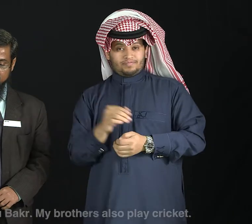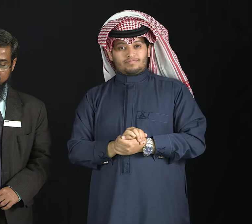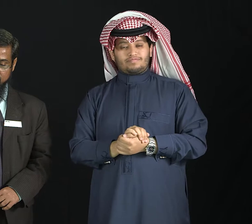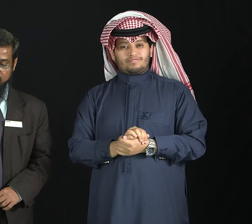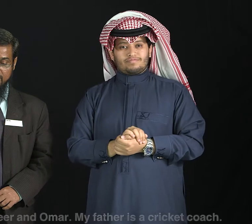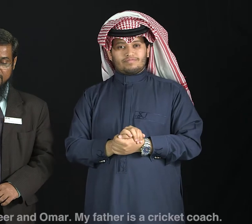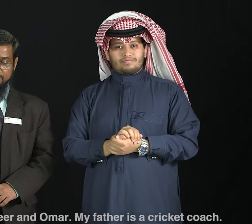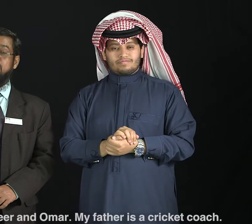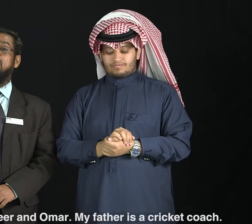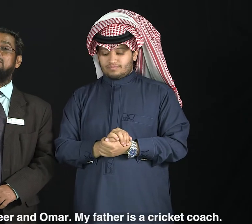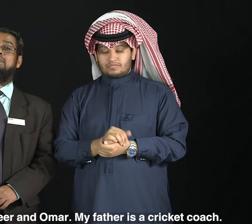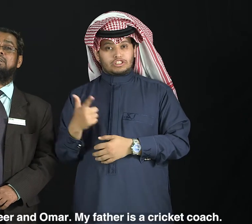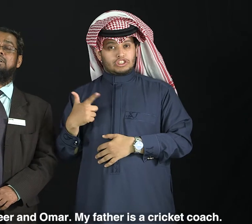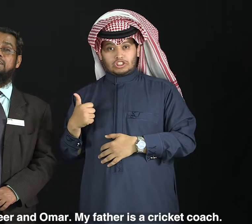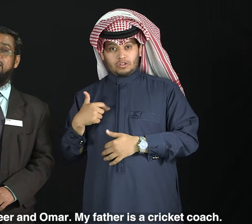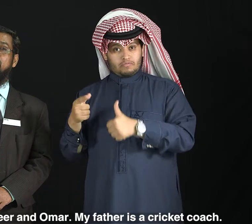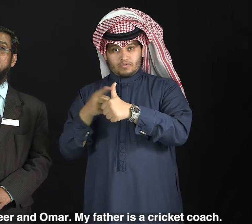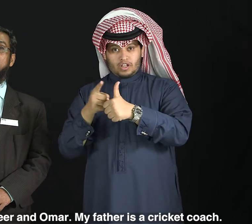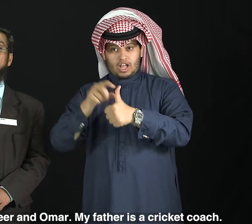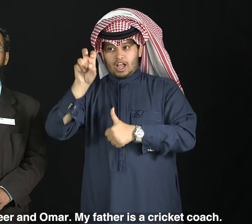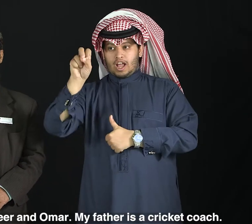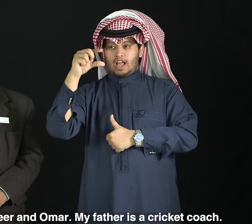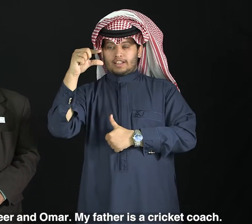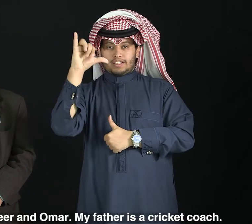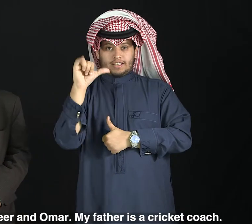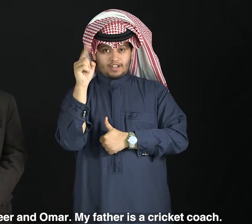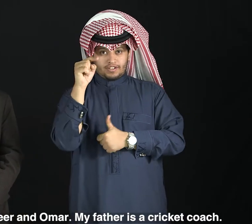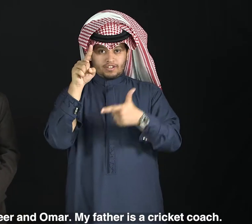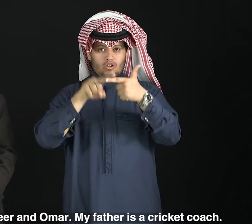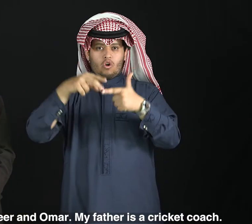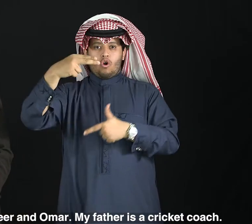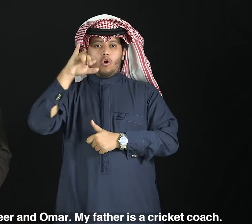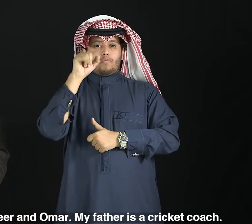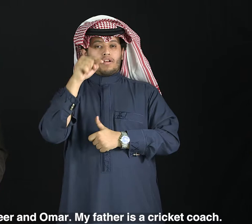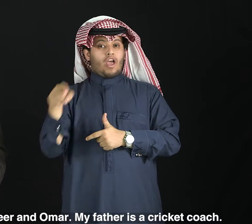Their names are Kadir and Omar.